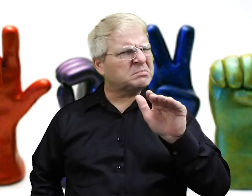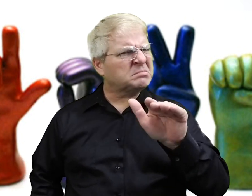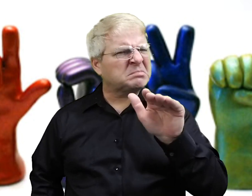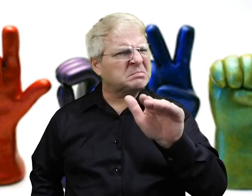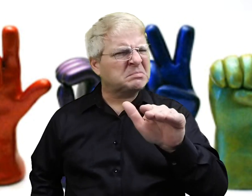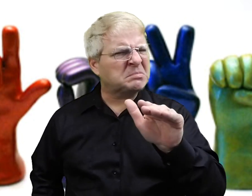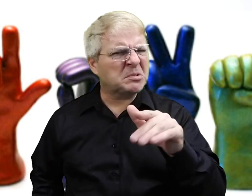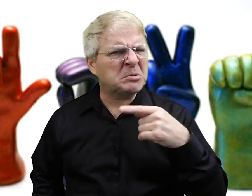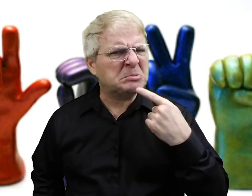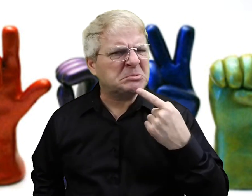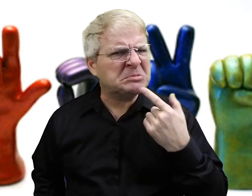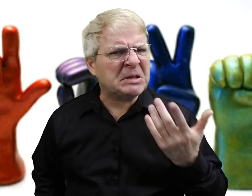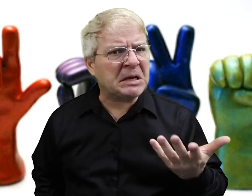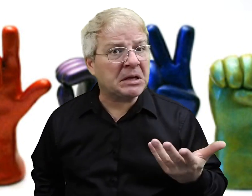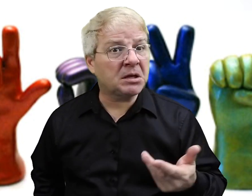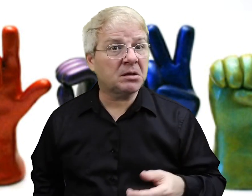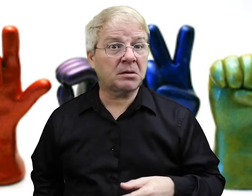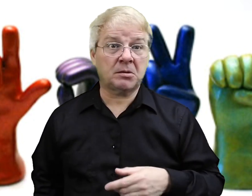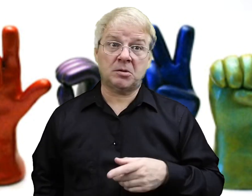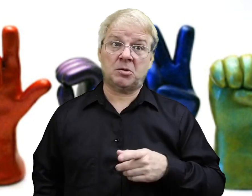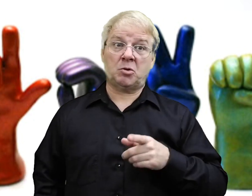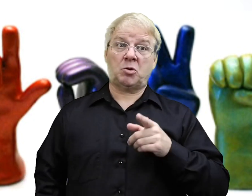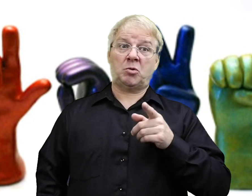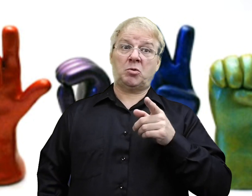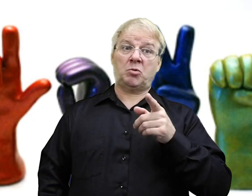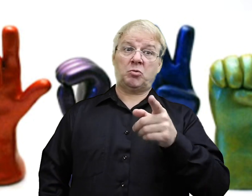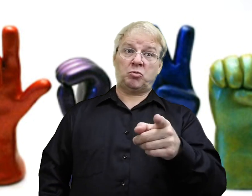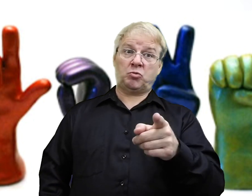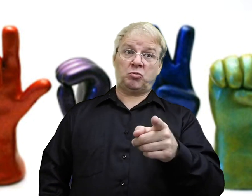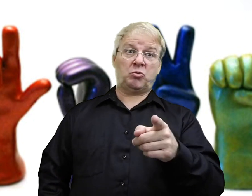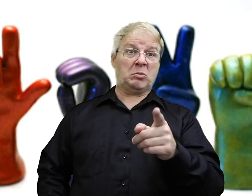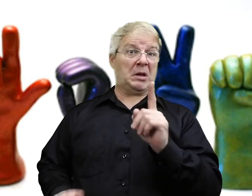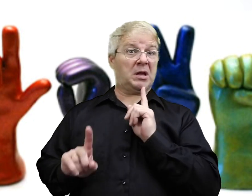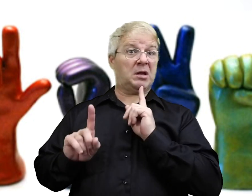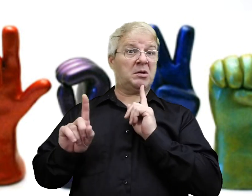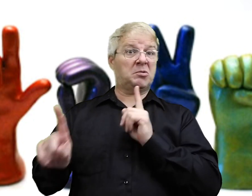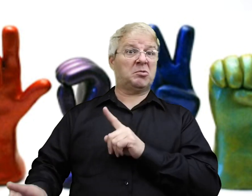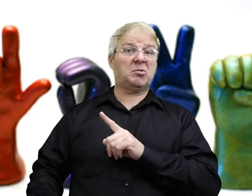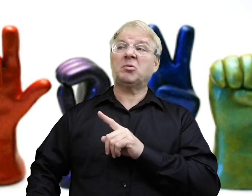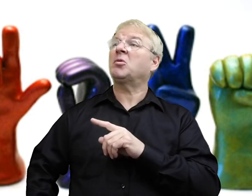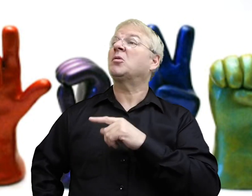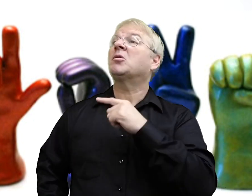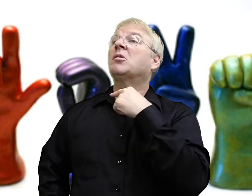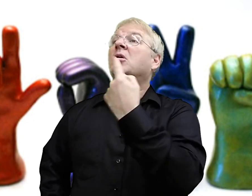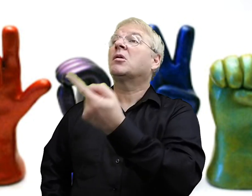When a Deaf person asks you, What was just said? And if you respond,